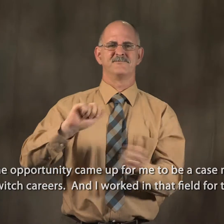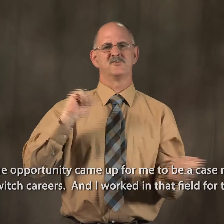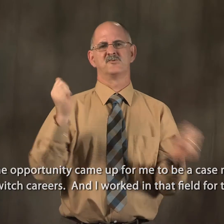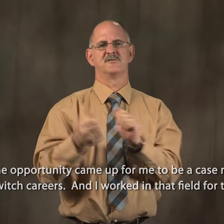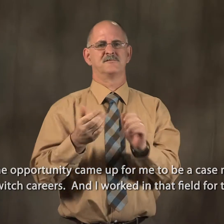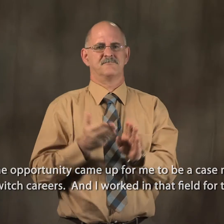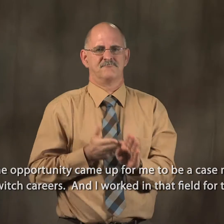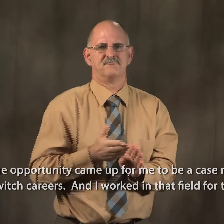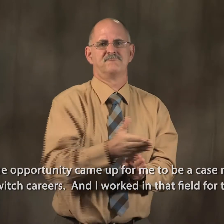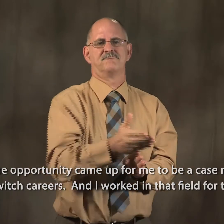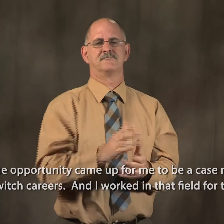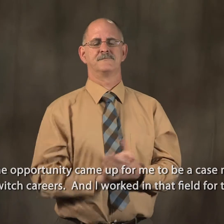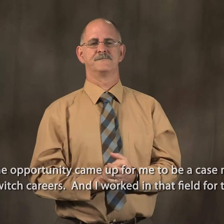decided to switch careers.